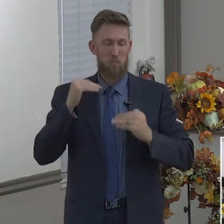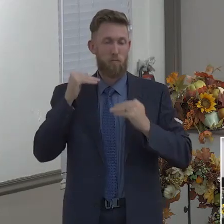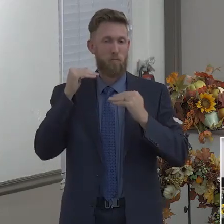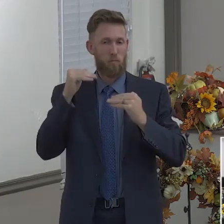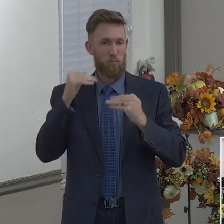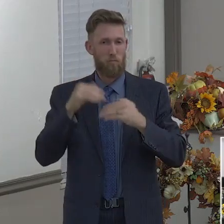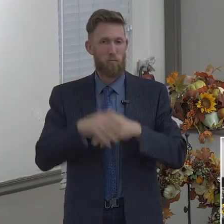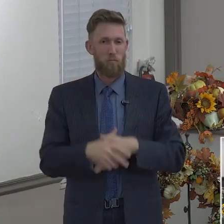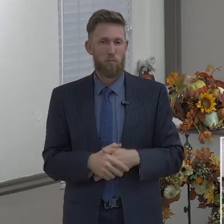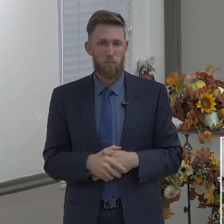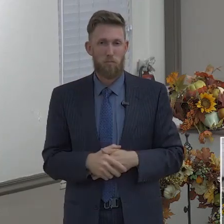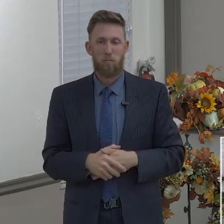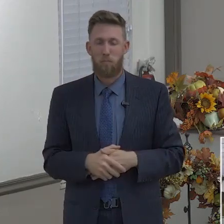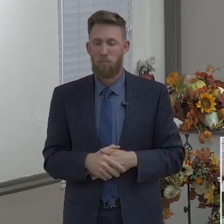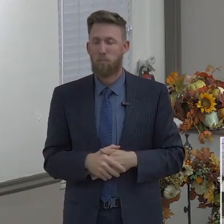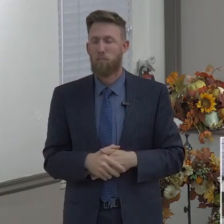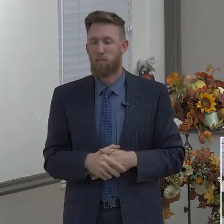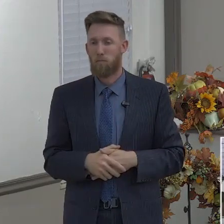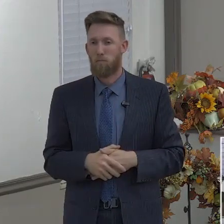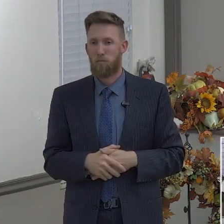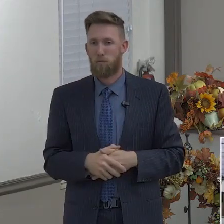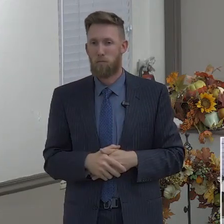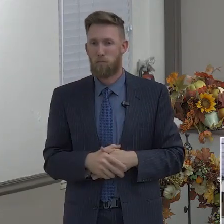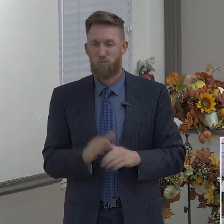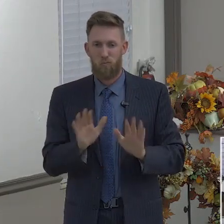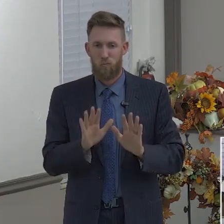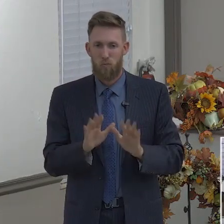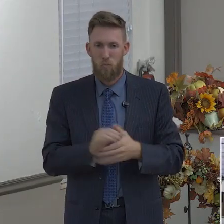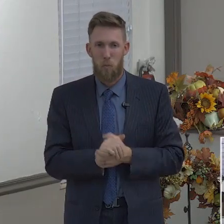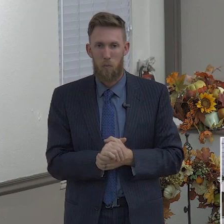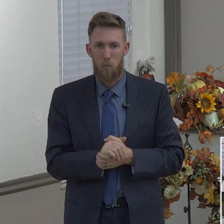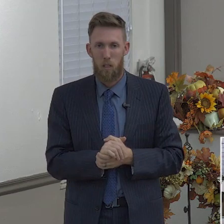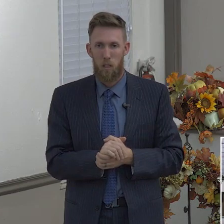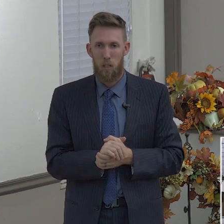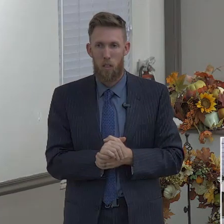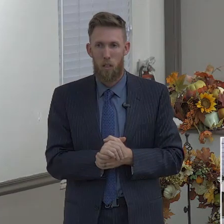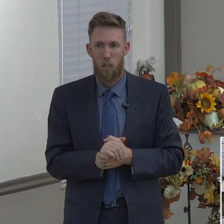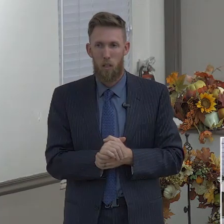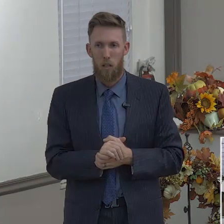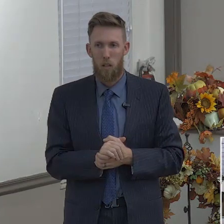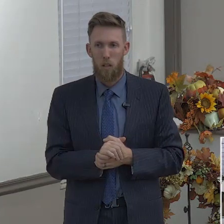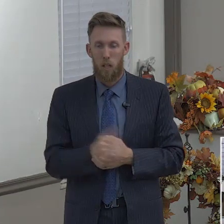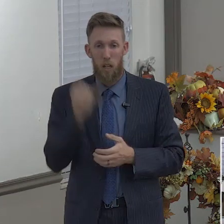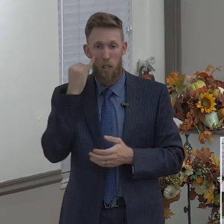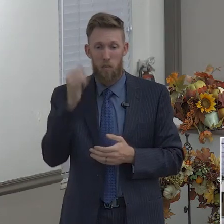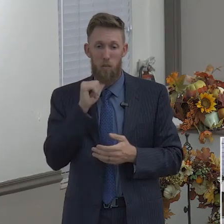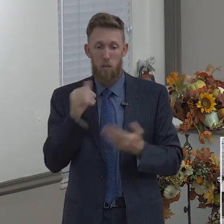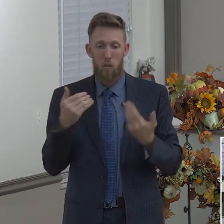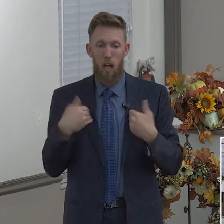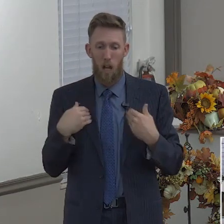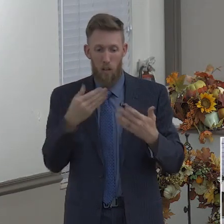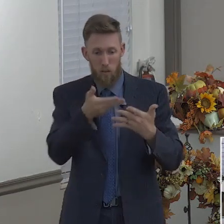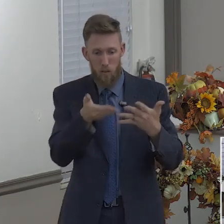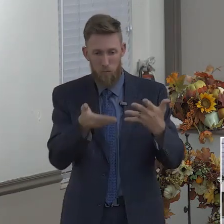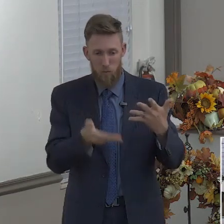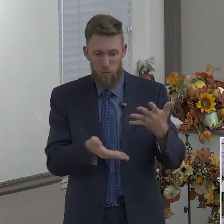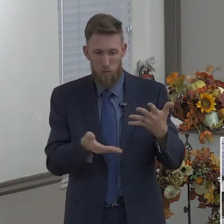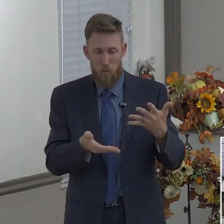So if you lack these things, these qualities that God has for us, there can be a lot of spiritual consequences.